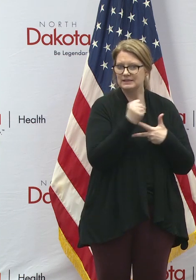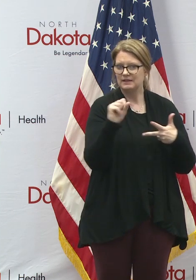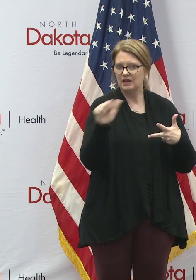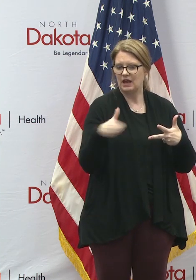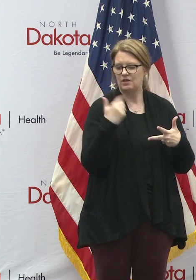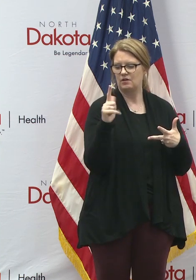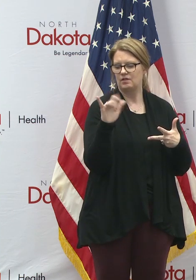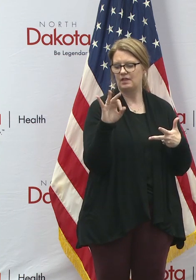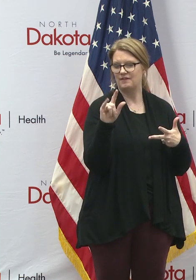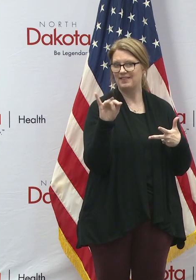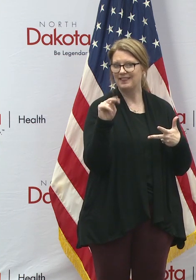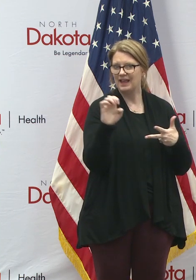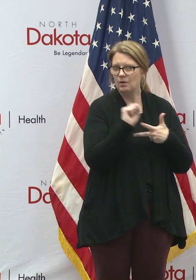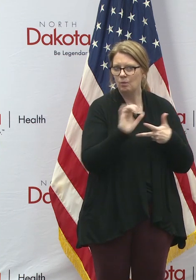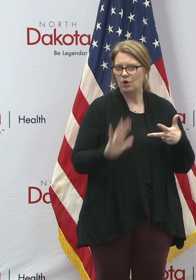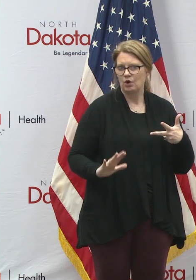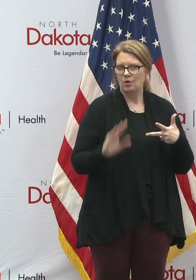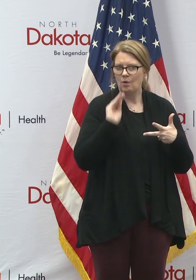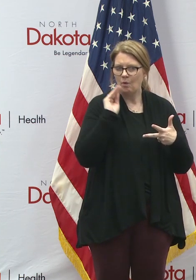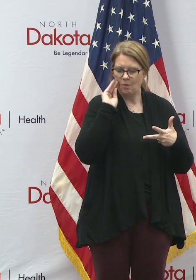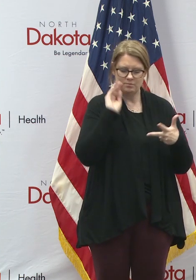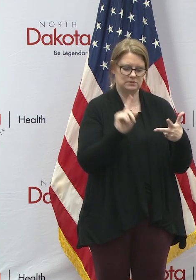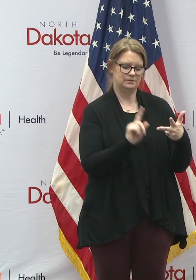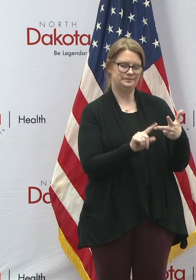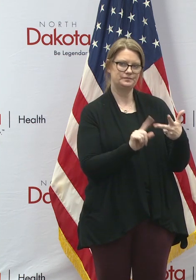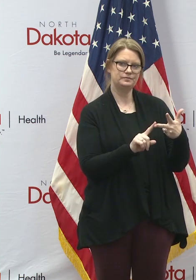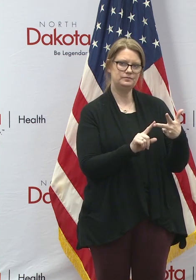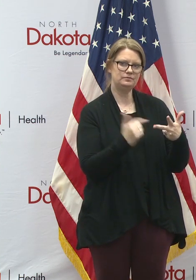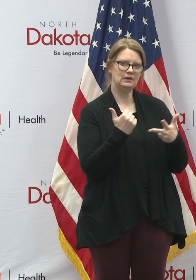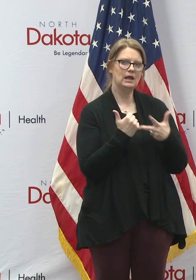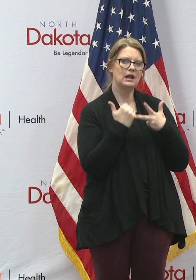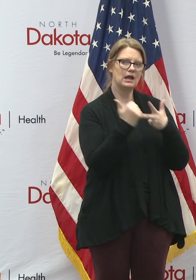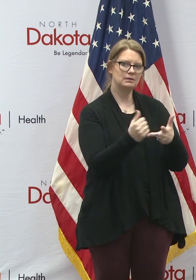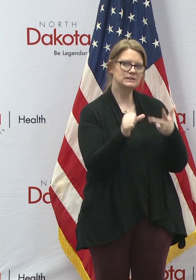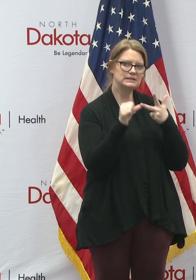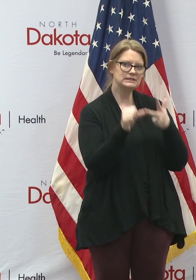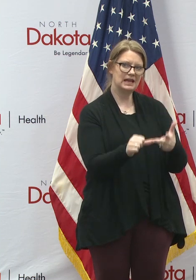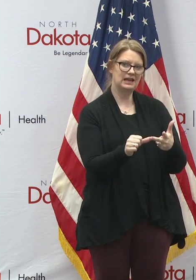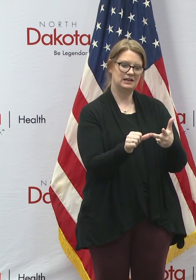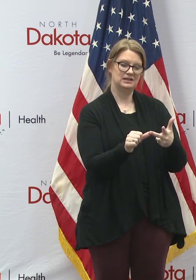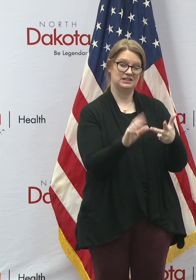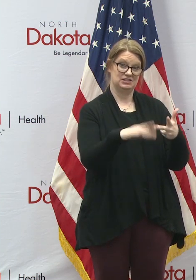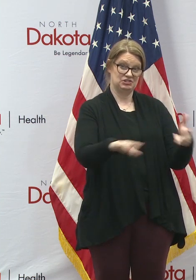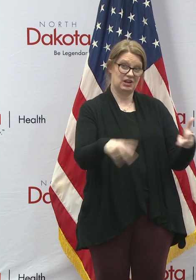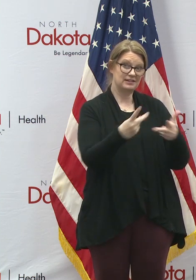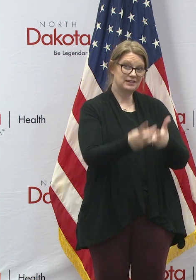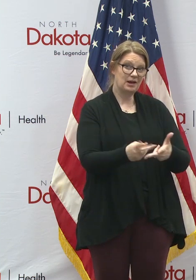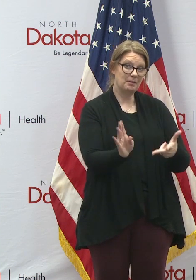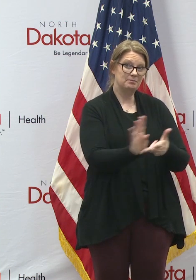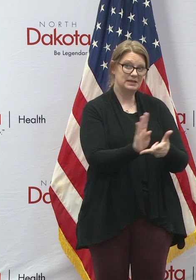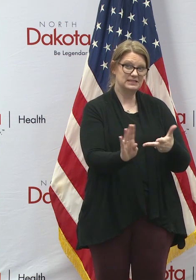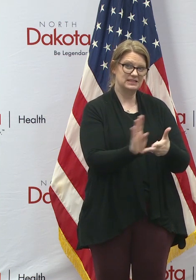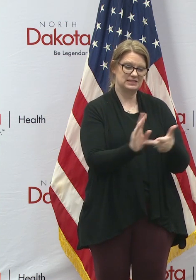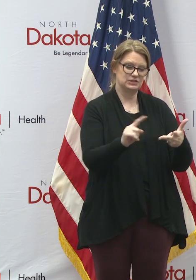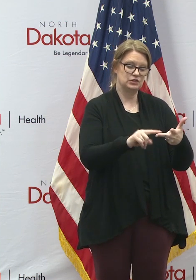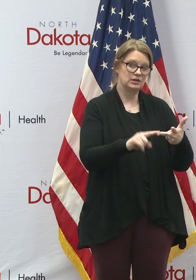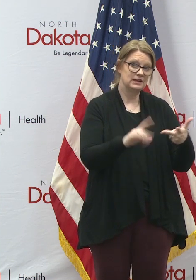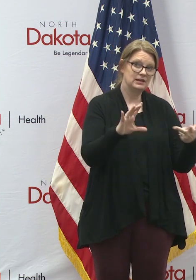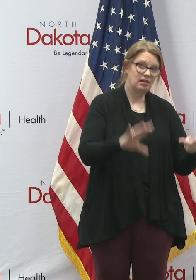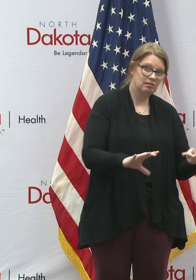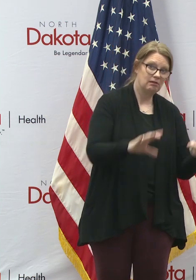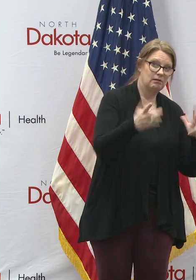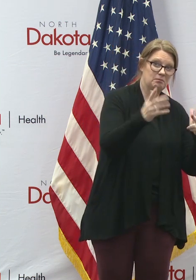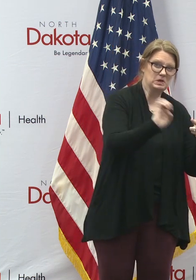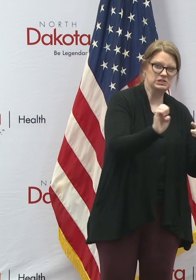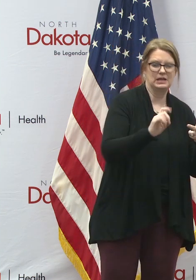lifeline worker households. And finally, help sustain the childcare sector during the emergency and recovery